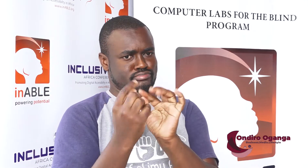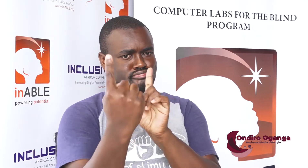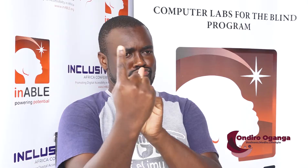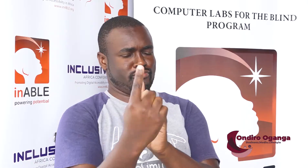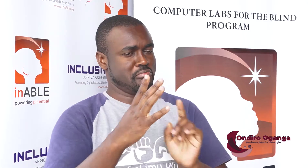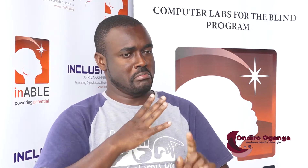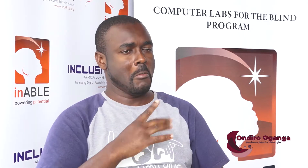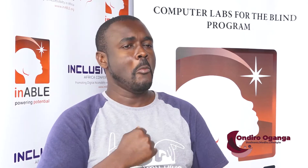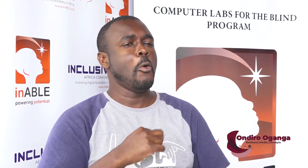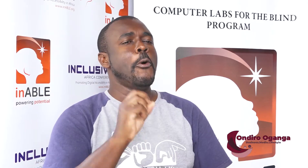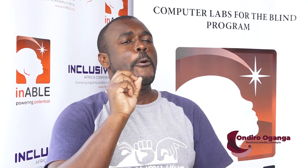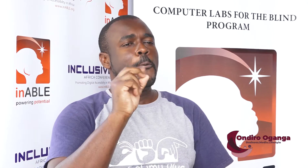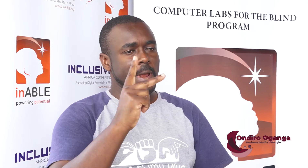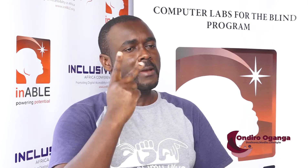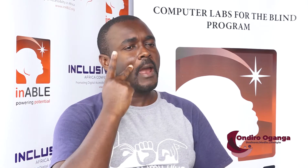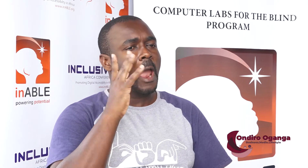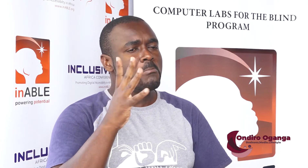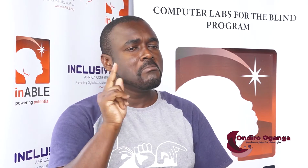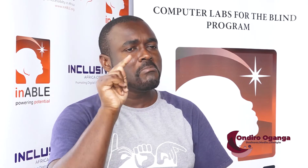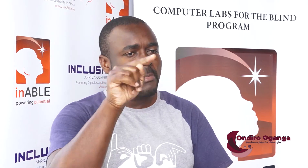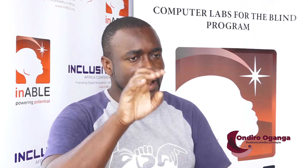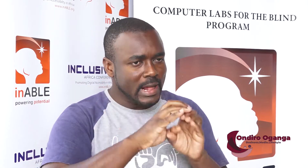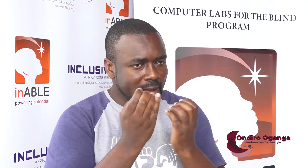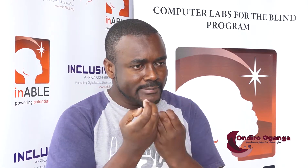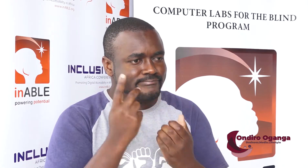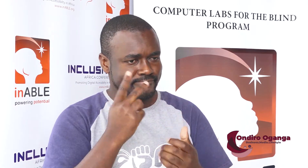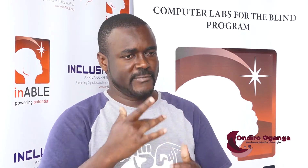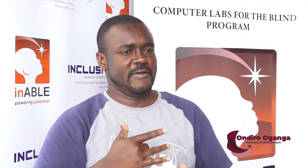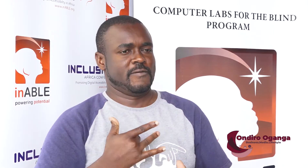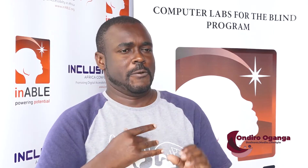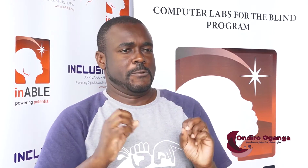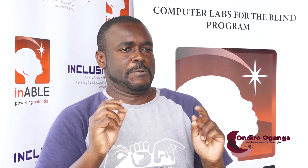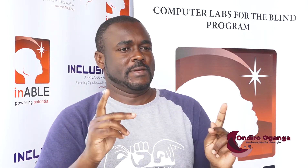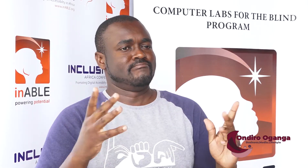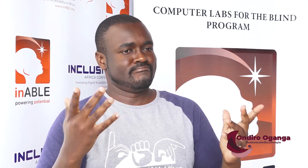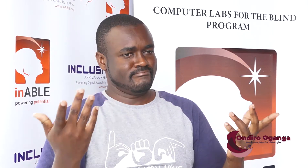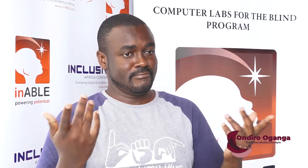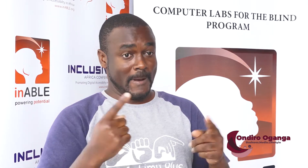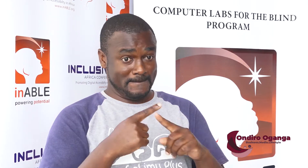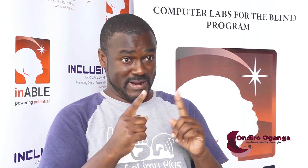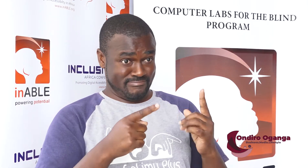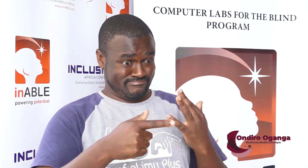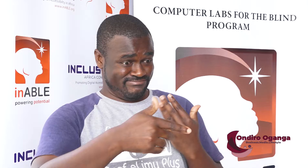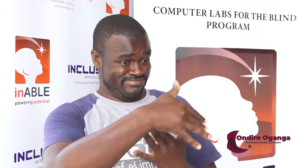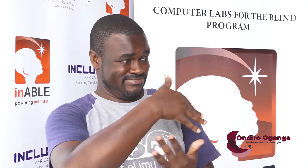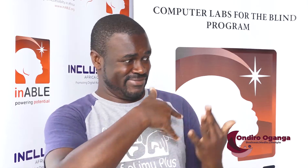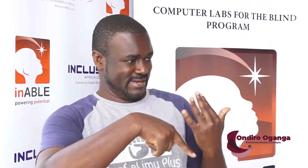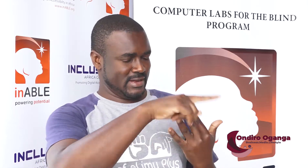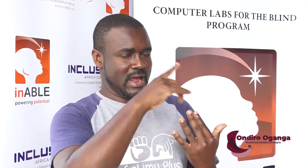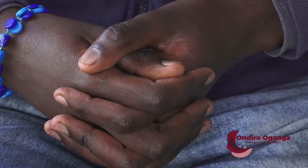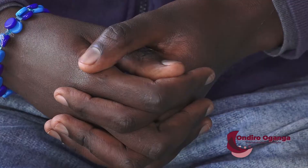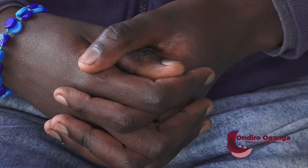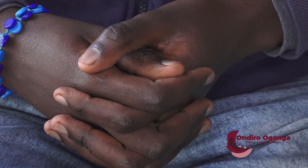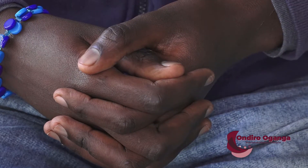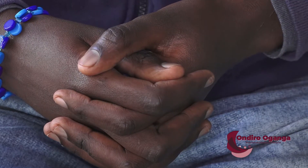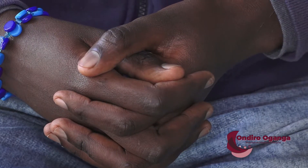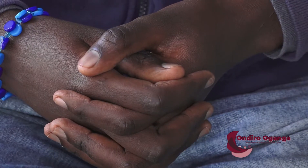I can get more skills and even challenge myself in this new environment. It is from the inclusive